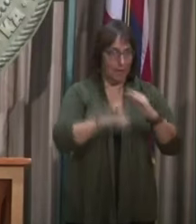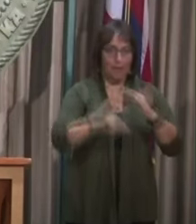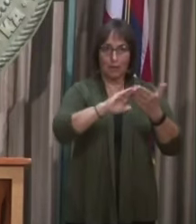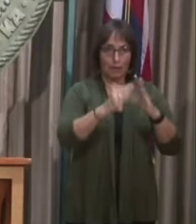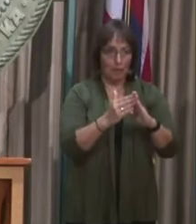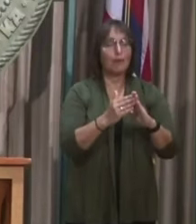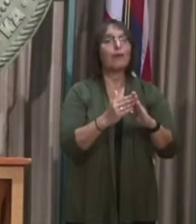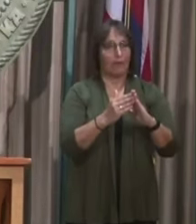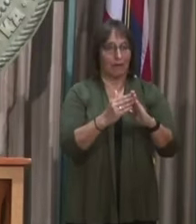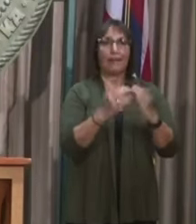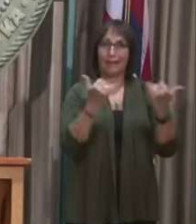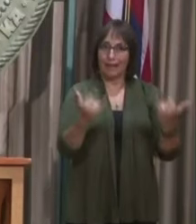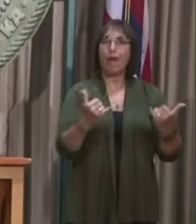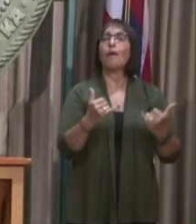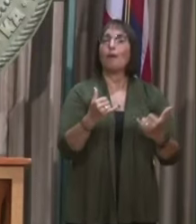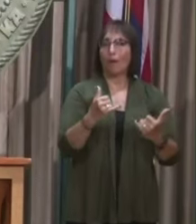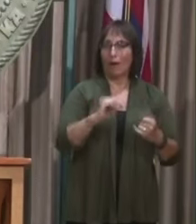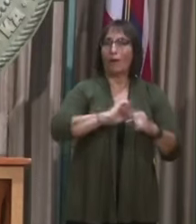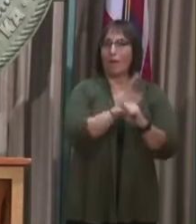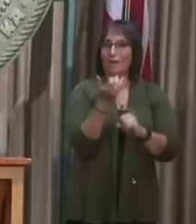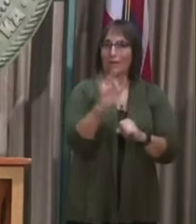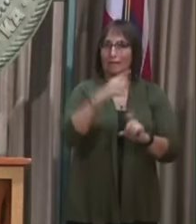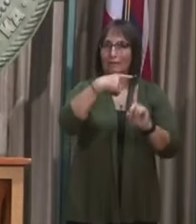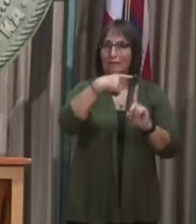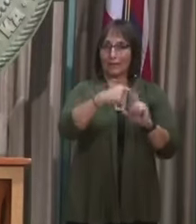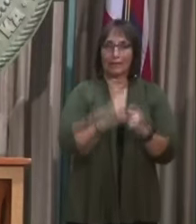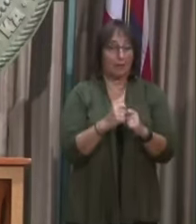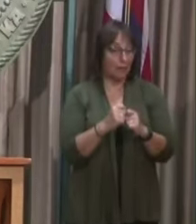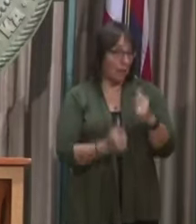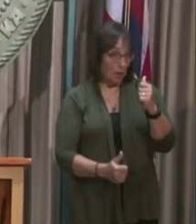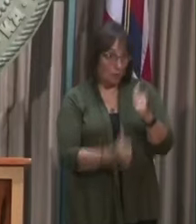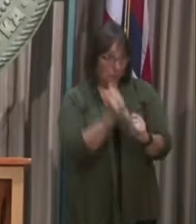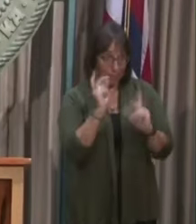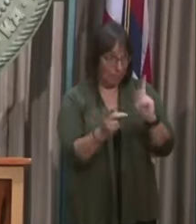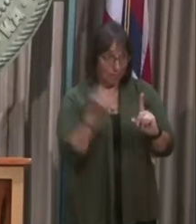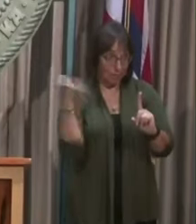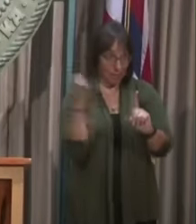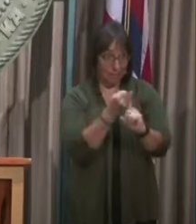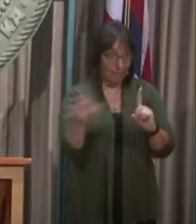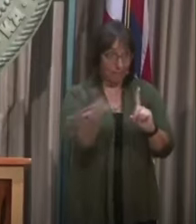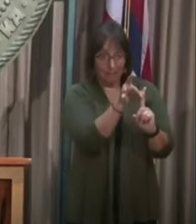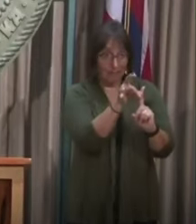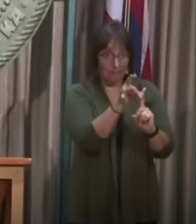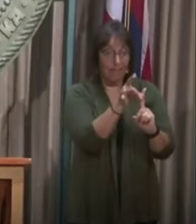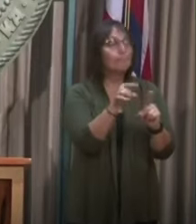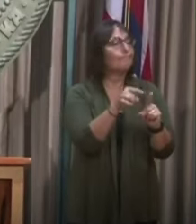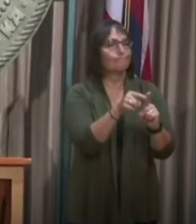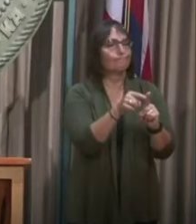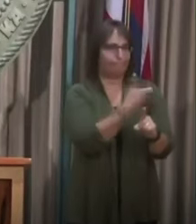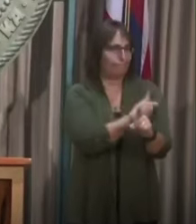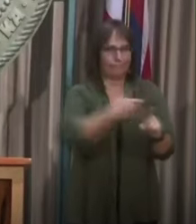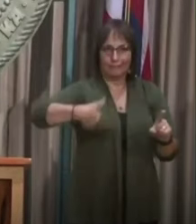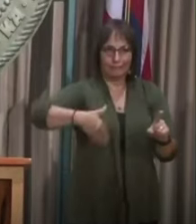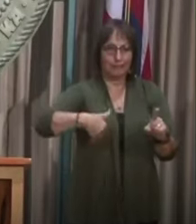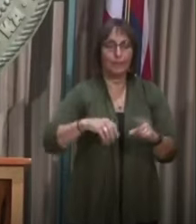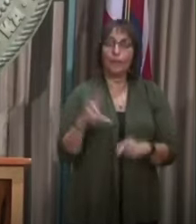COVID-19, and the overwhelming majority of them are unvaccinated. The Department of Health has